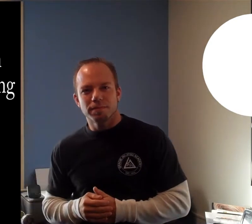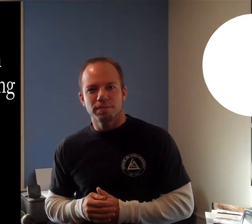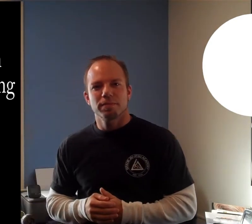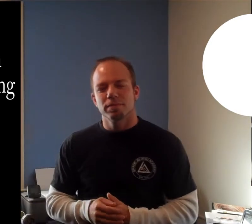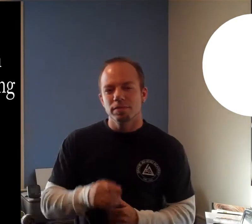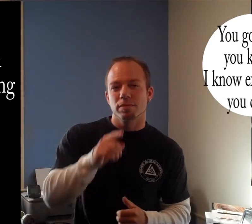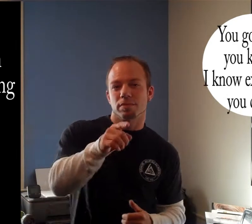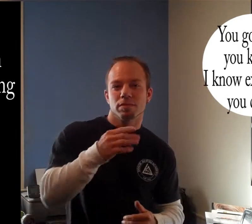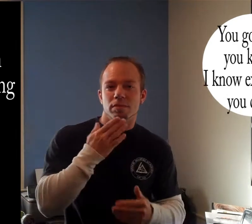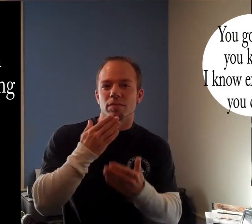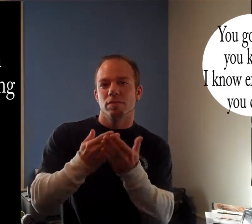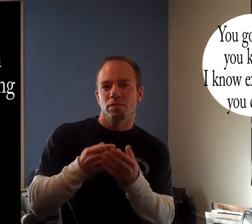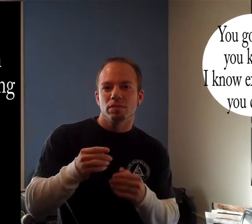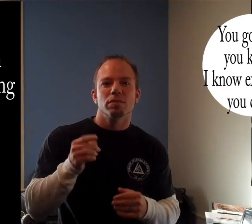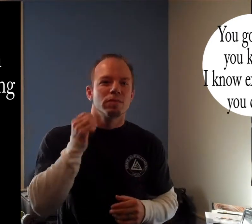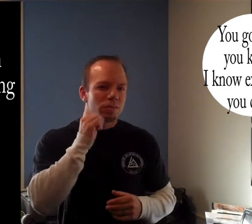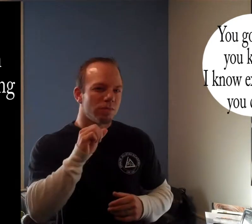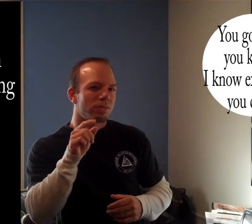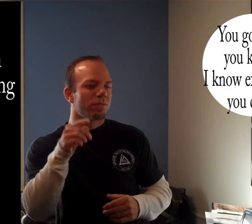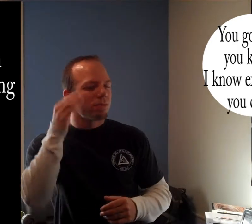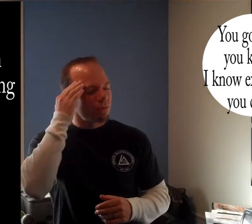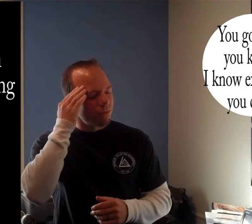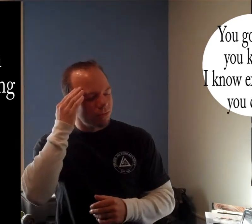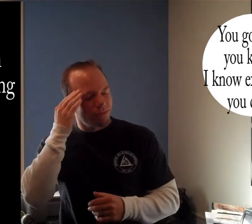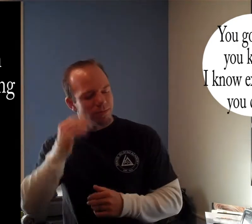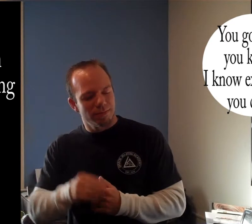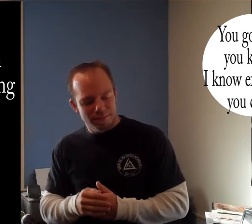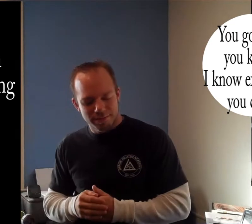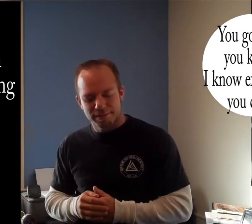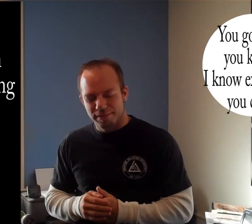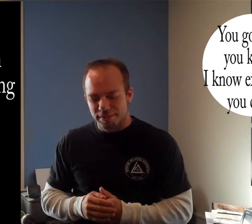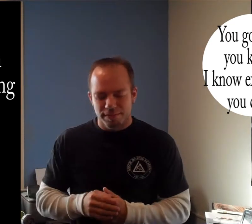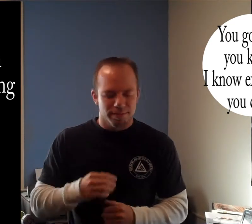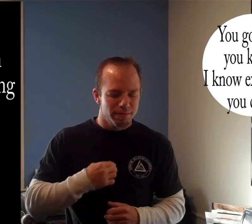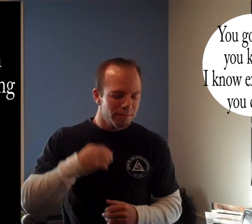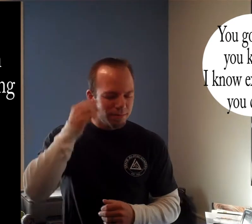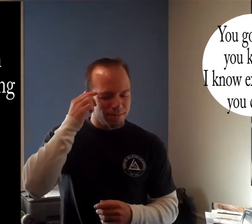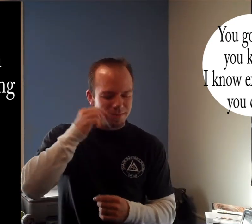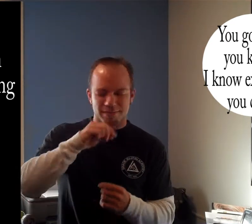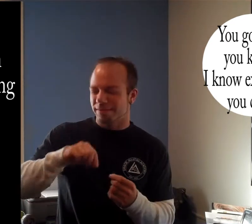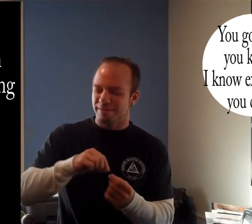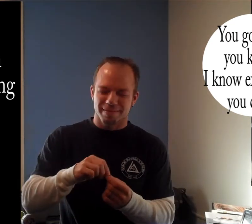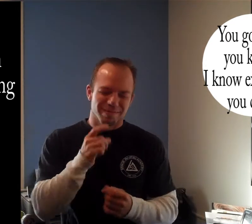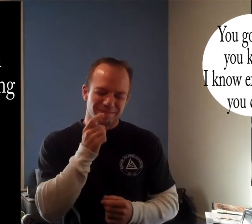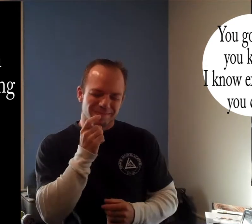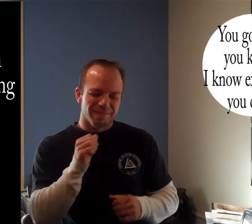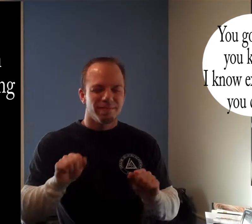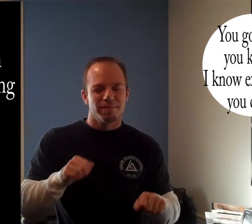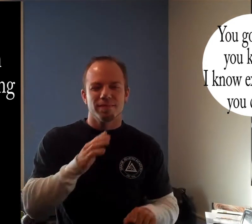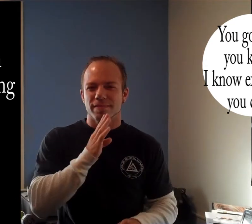Cause you're the one. girl and you know it. I know exactly who you could be.